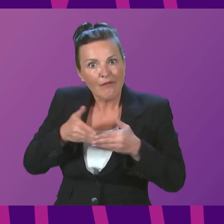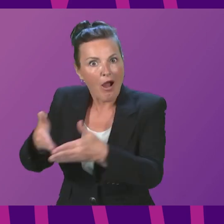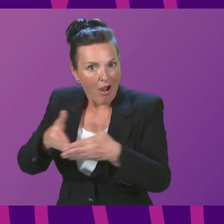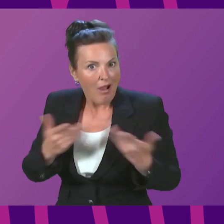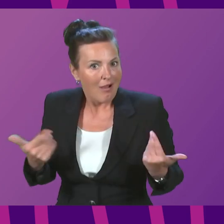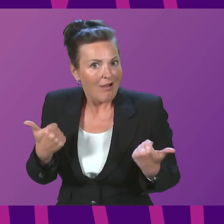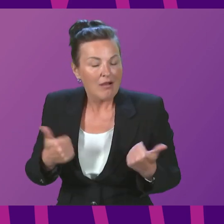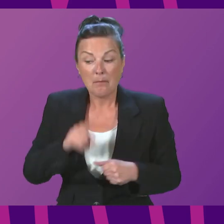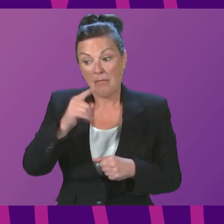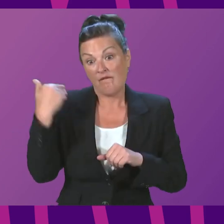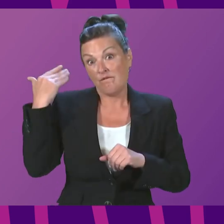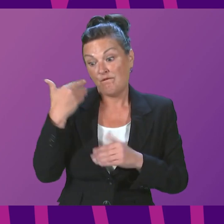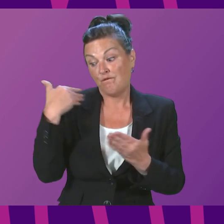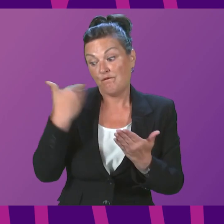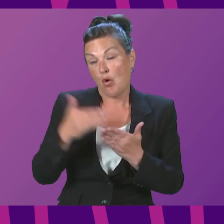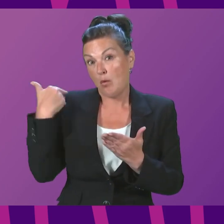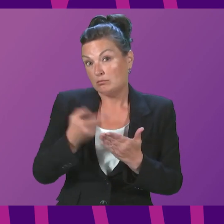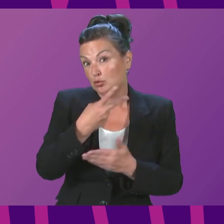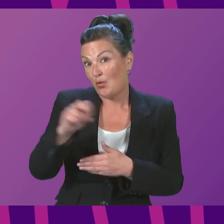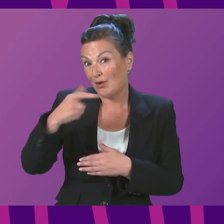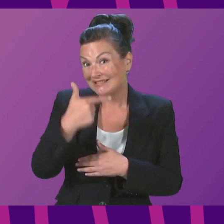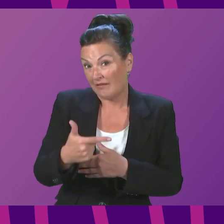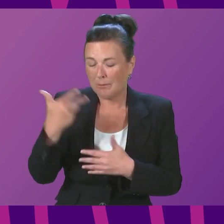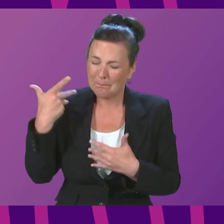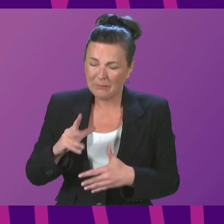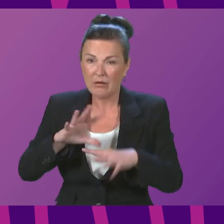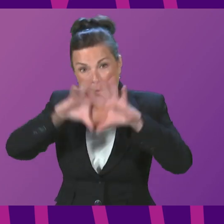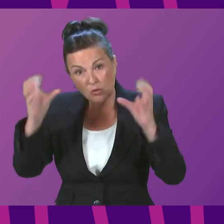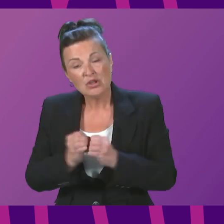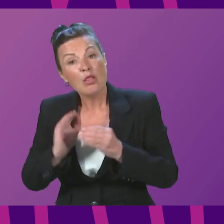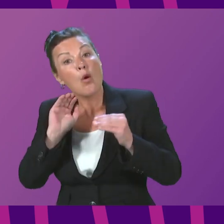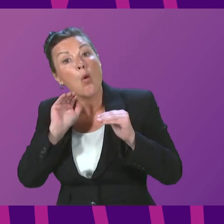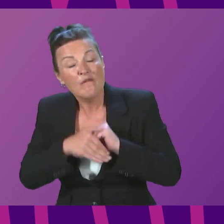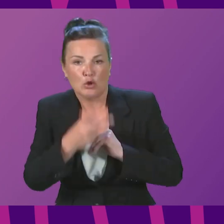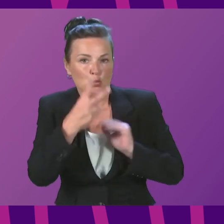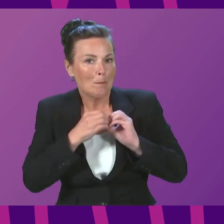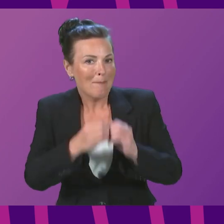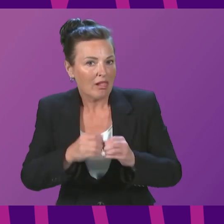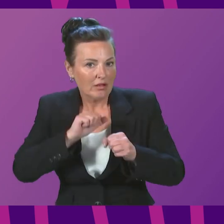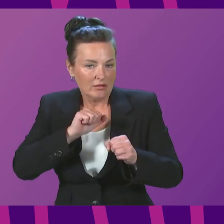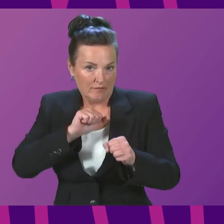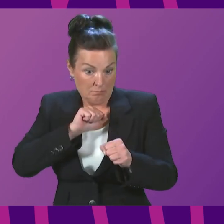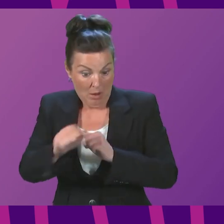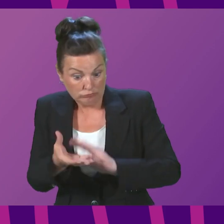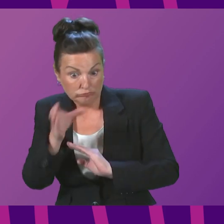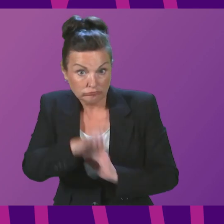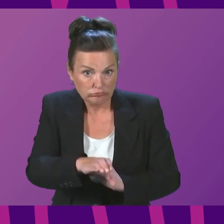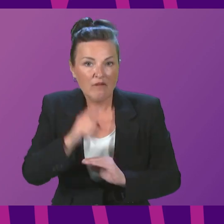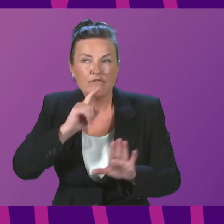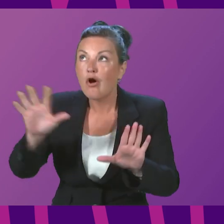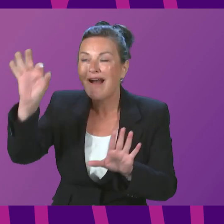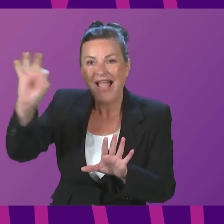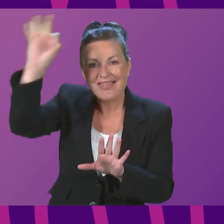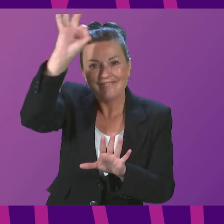2007, this Government has invested over £2 billion in the Clyde and Hebrides ferry service, the Northern Isles ferry service and ferry